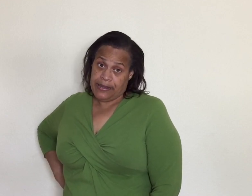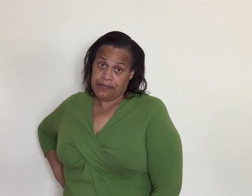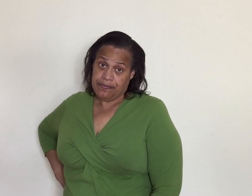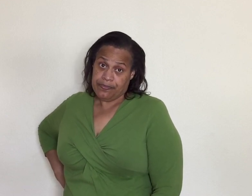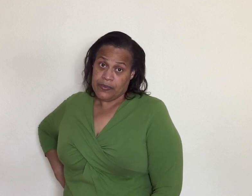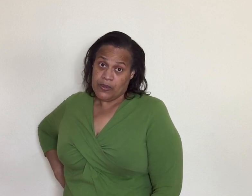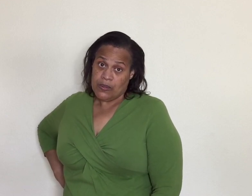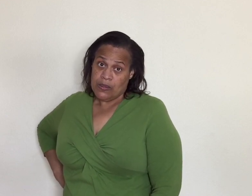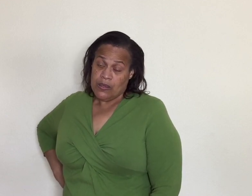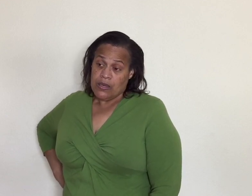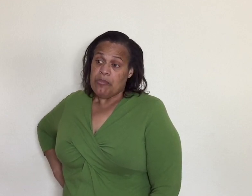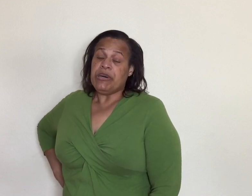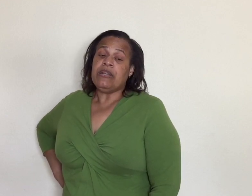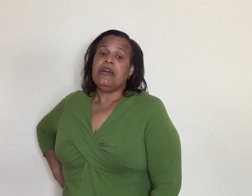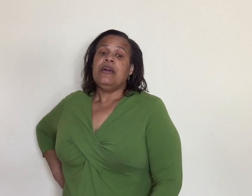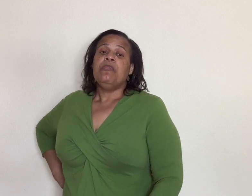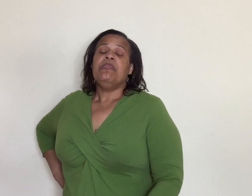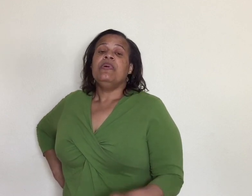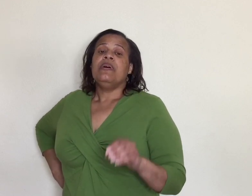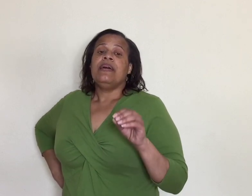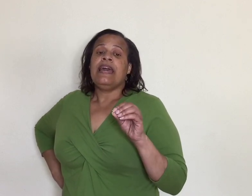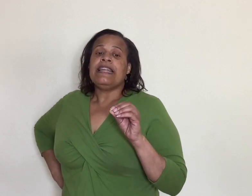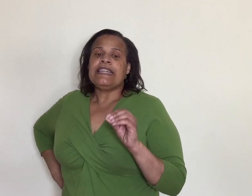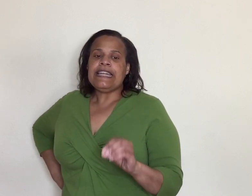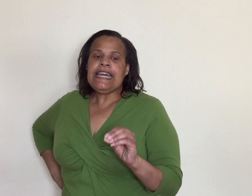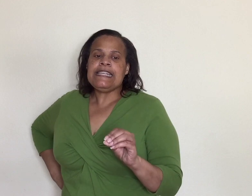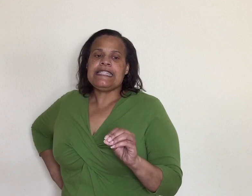but at least